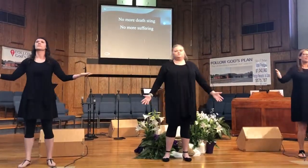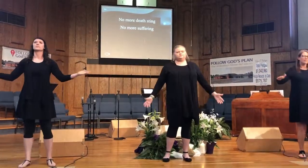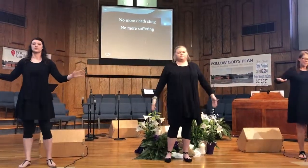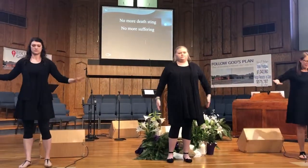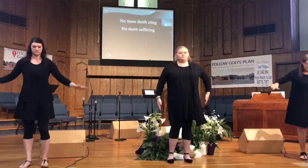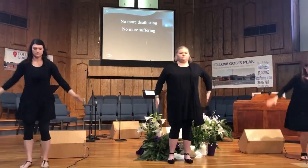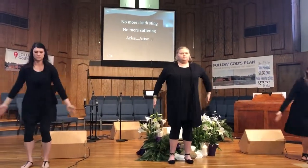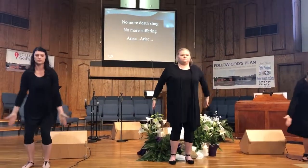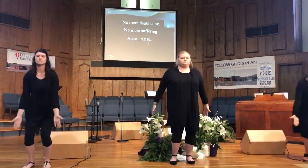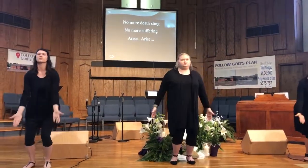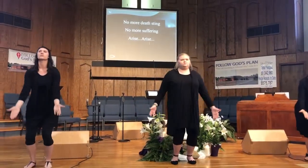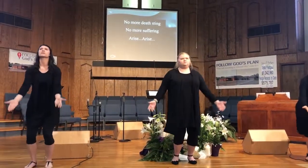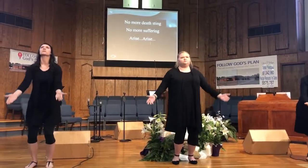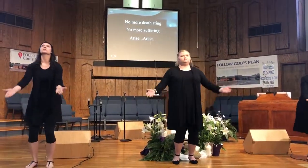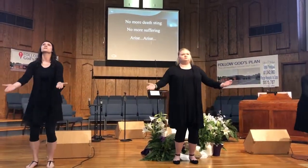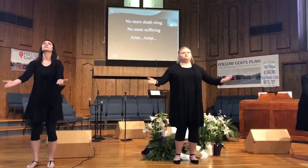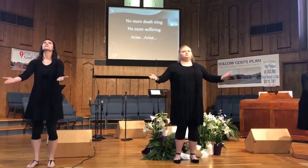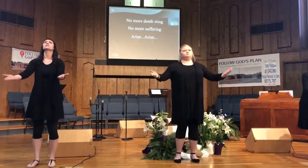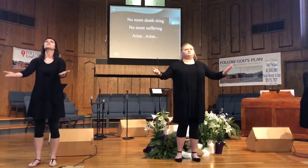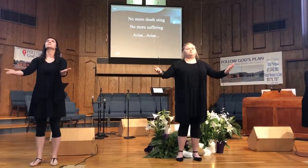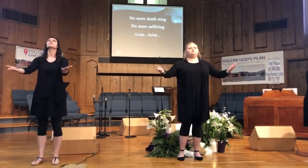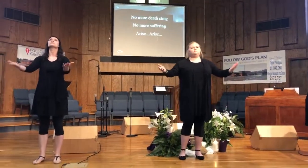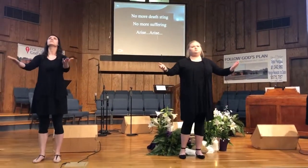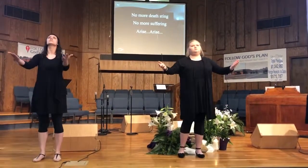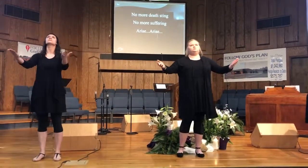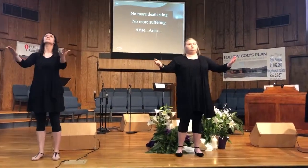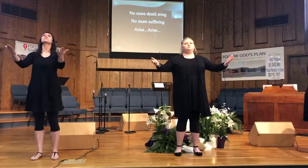We are...